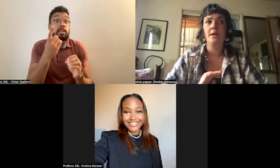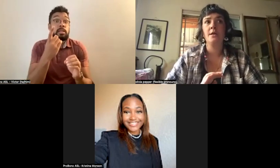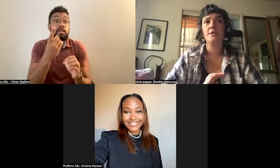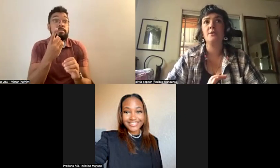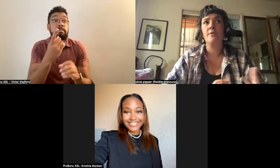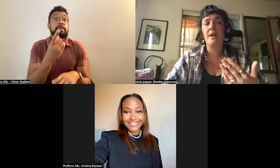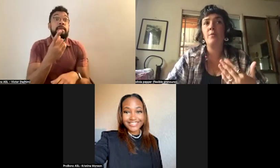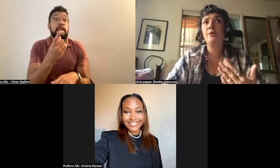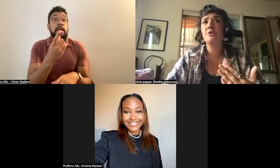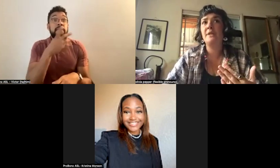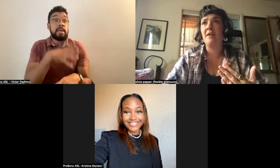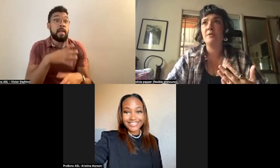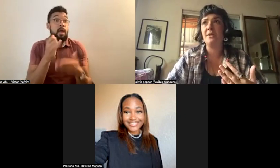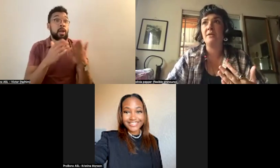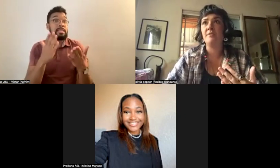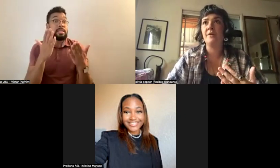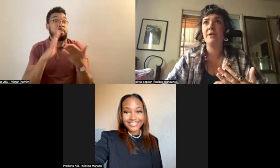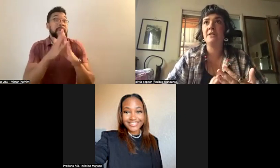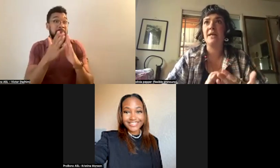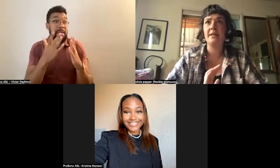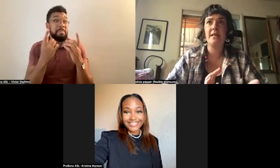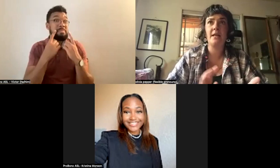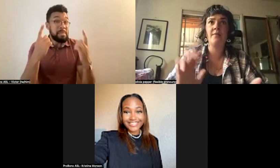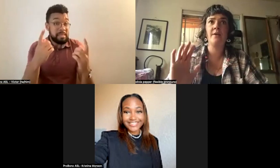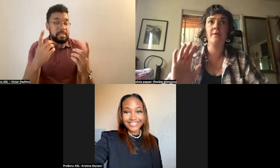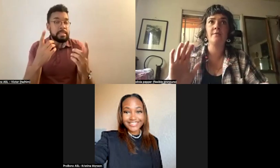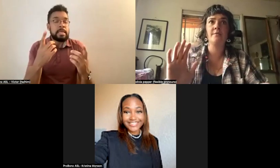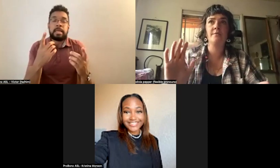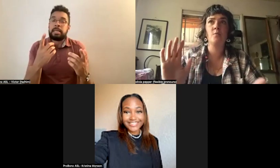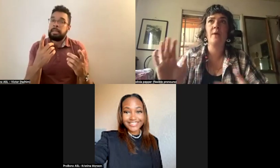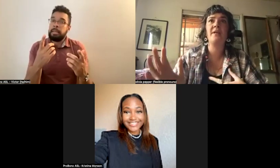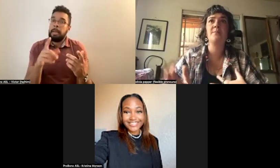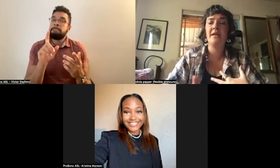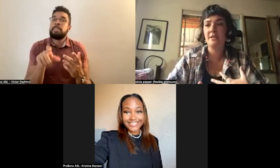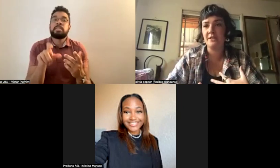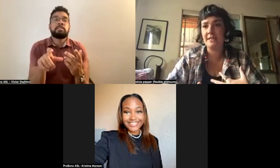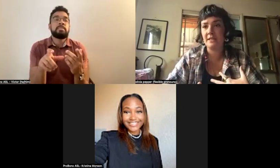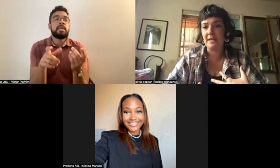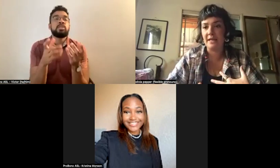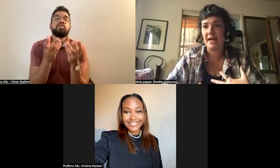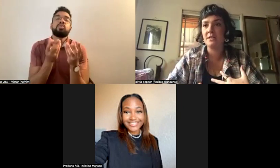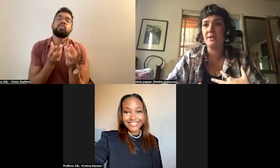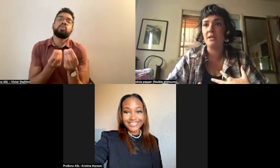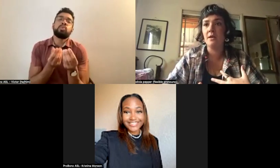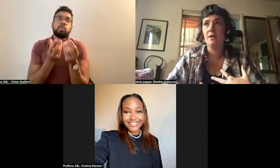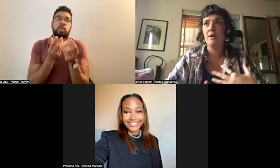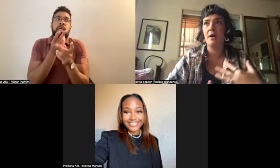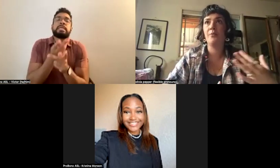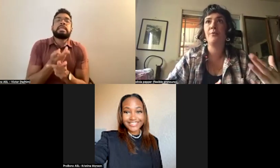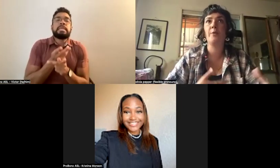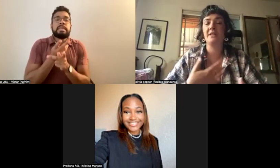they would usually have to be very delicate and their, what they depicted artistically had to be